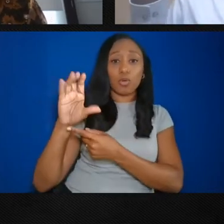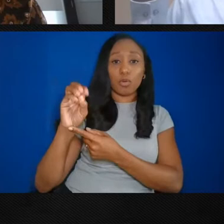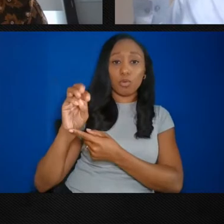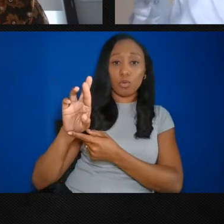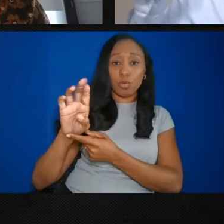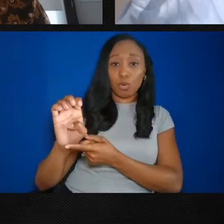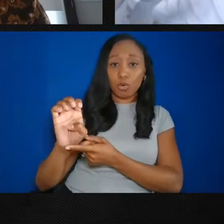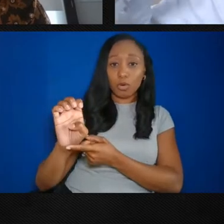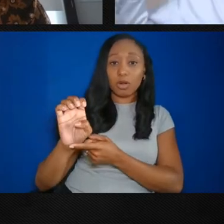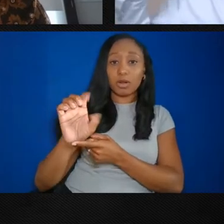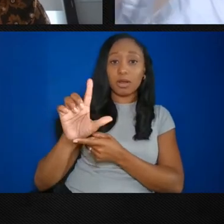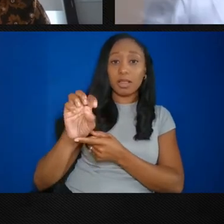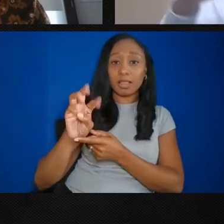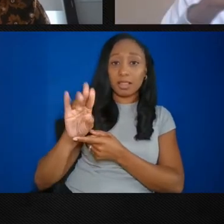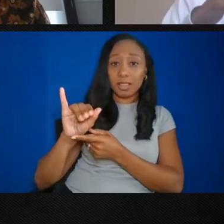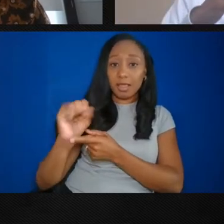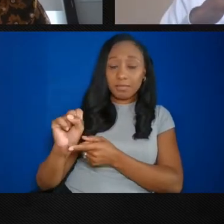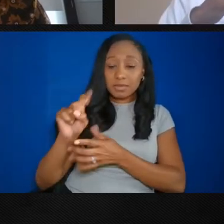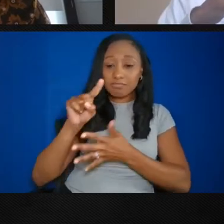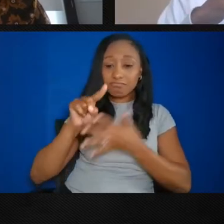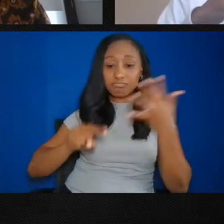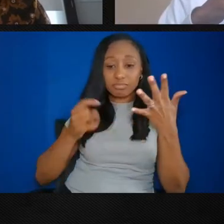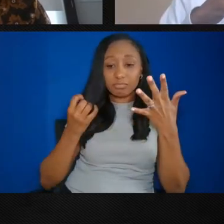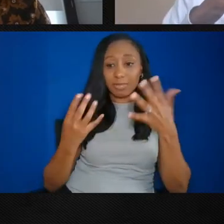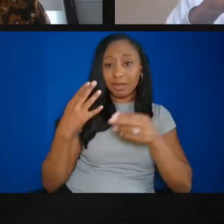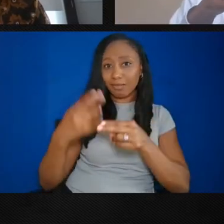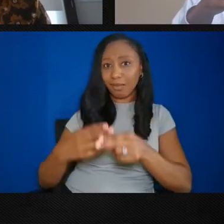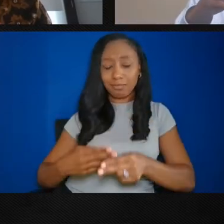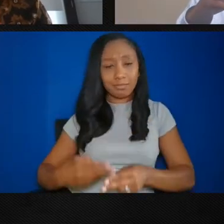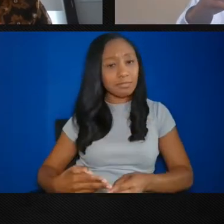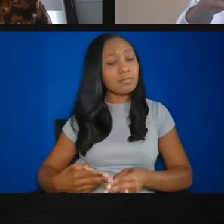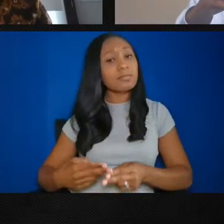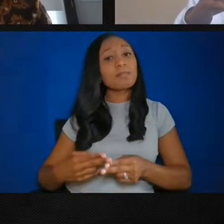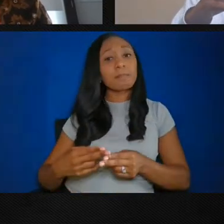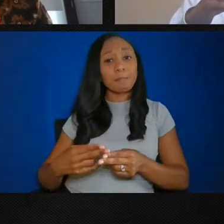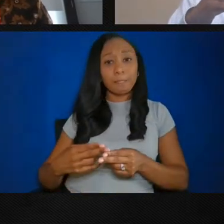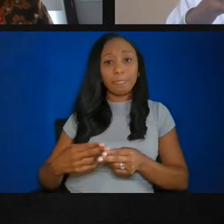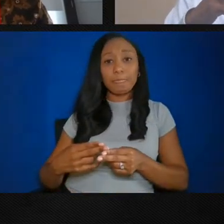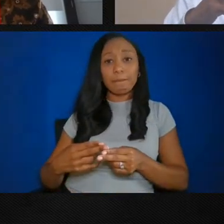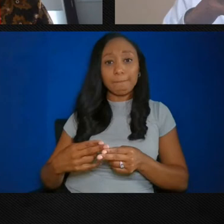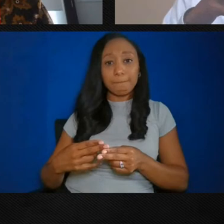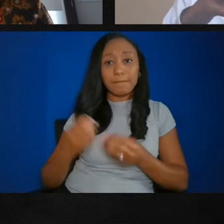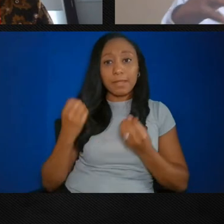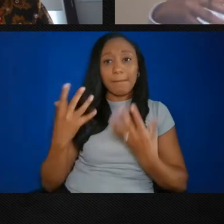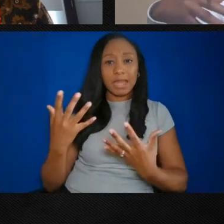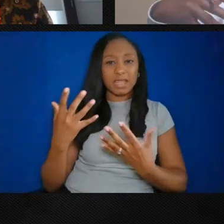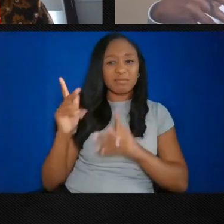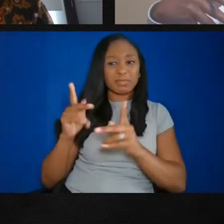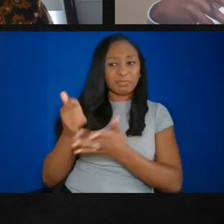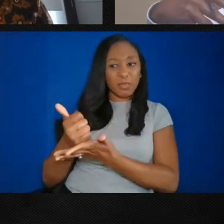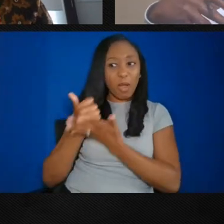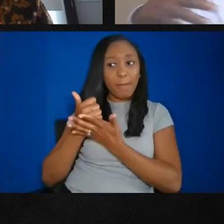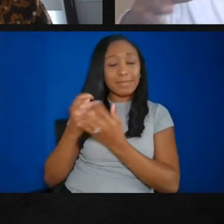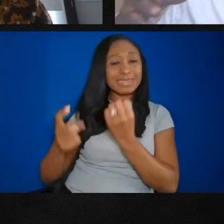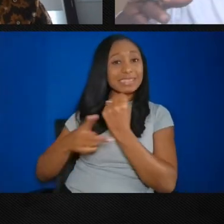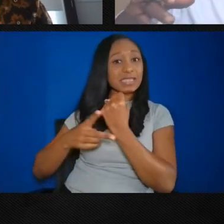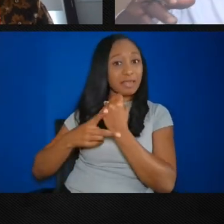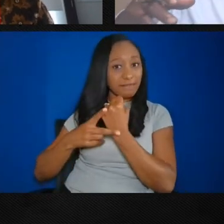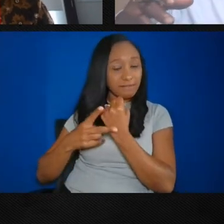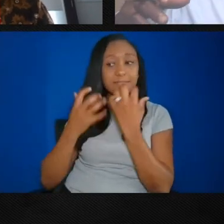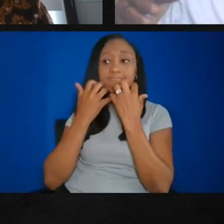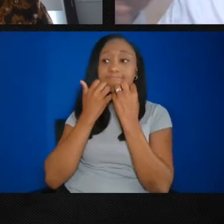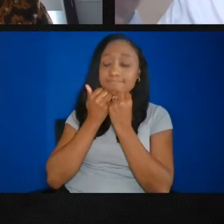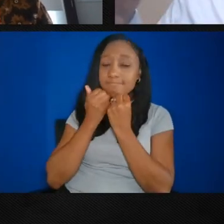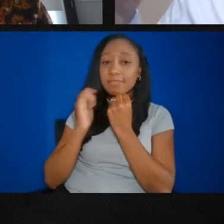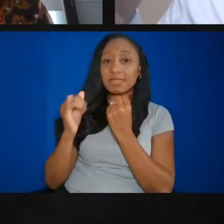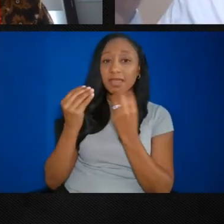and Elaine, the chief archivist, chief by me being a community